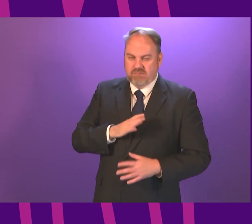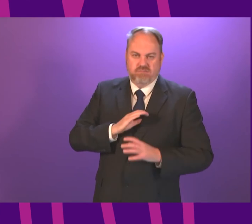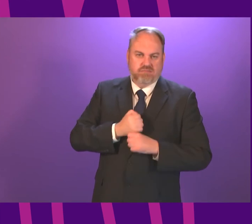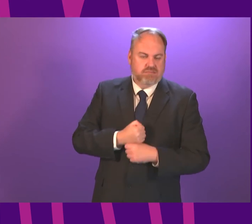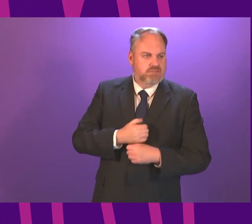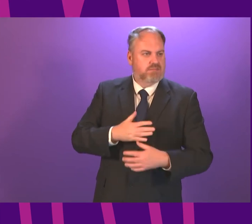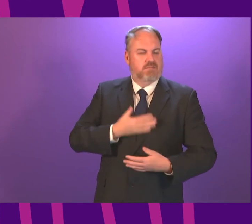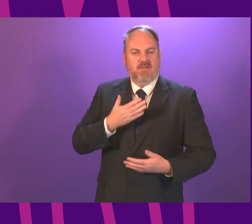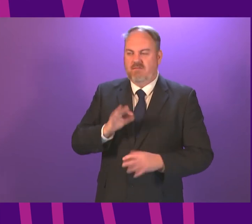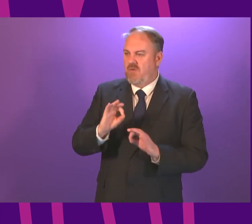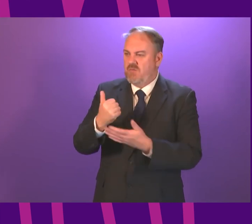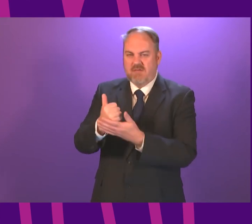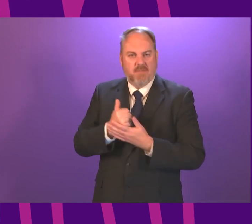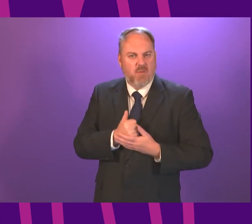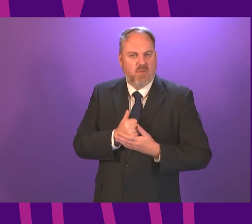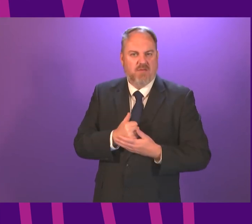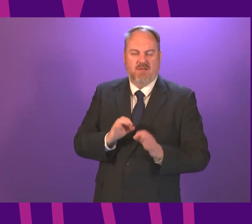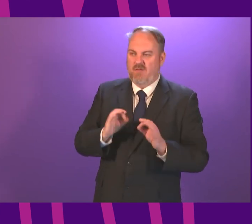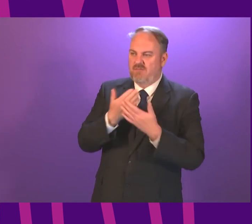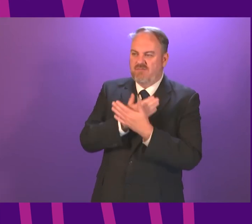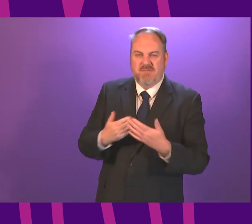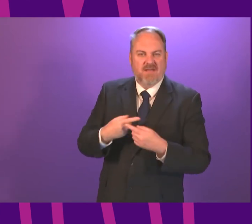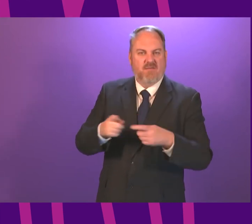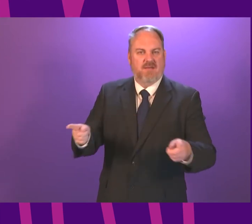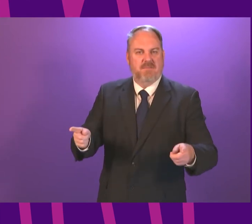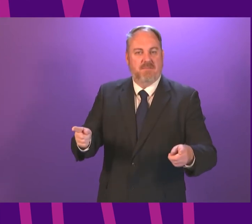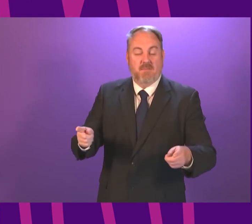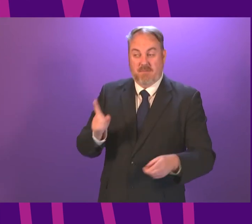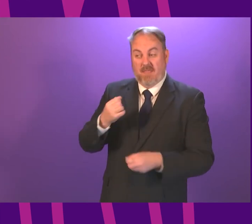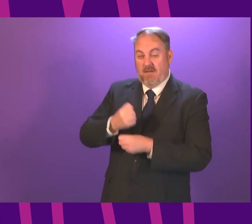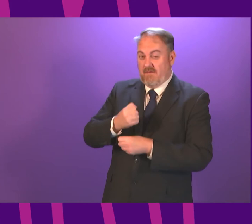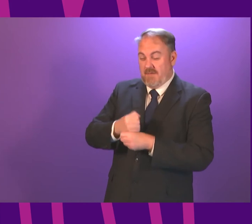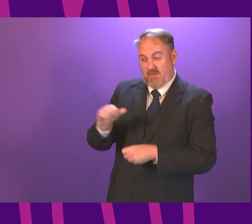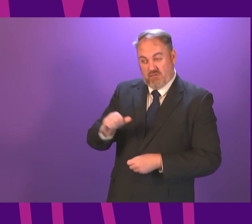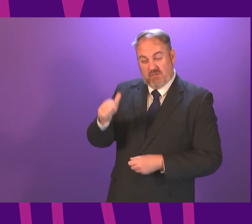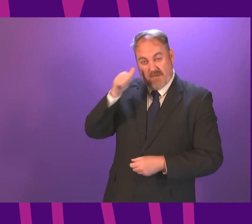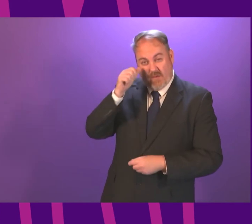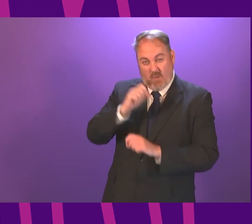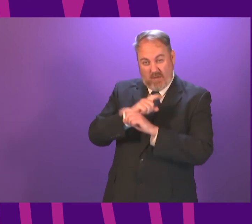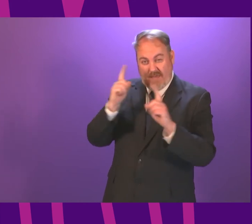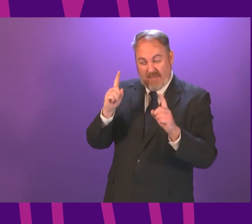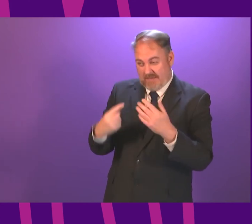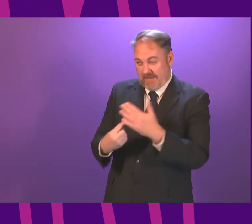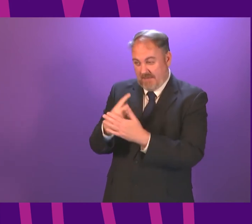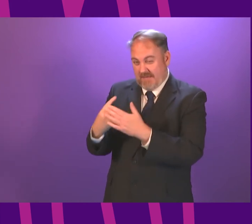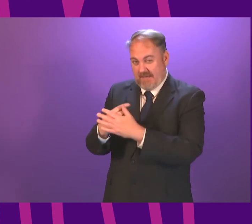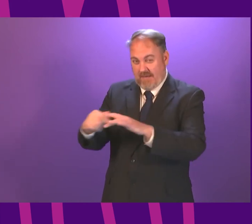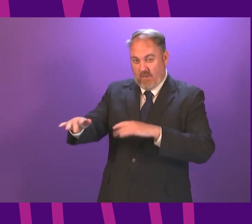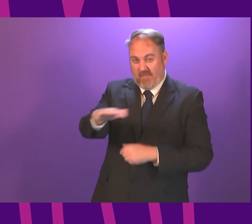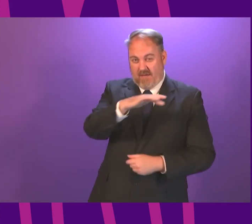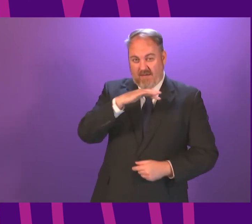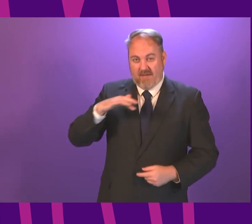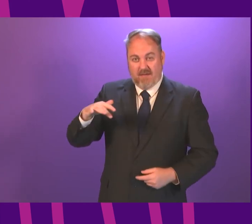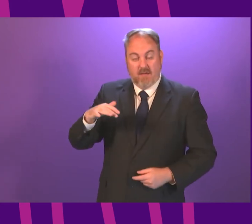unsupported and unrecognised. Does the government recognise these concerns? Do you accept that amongst